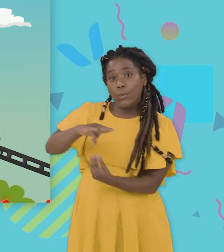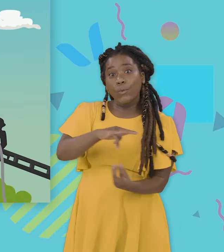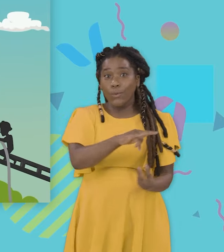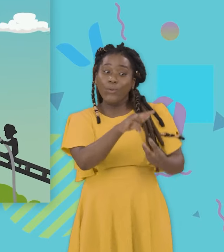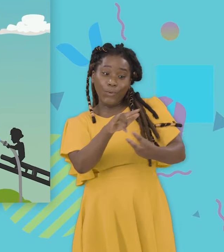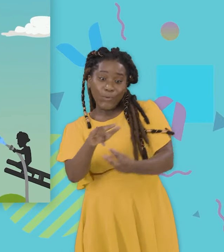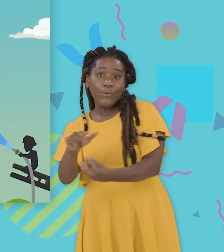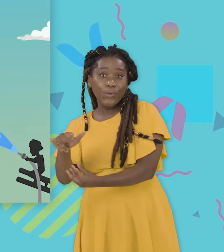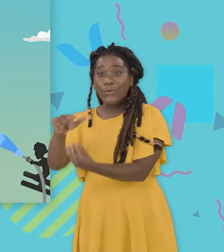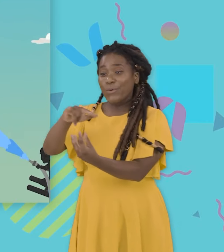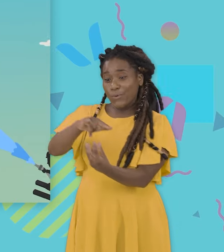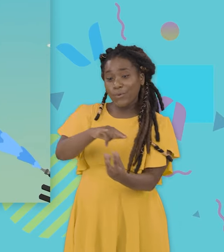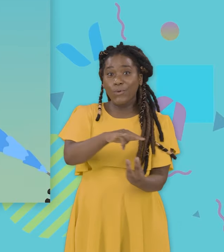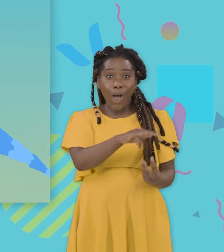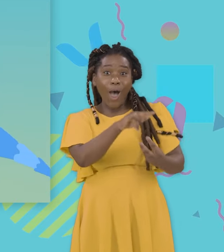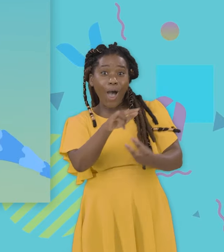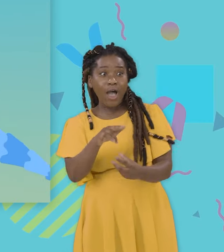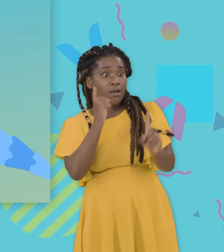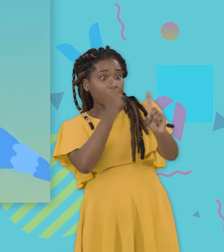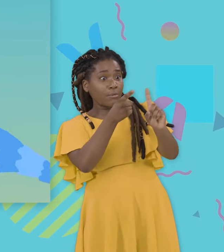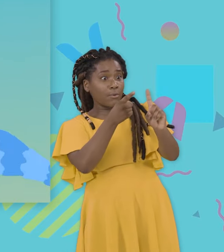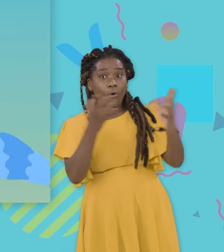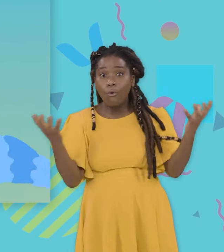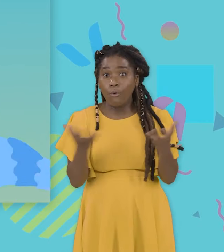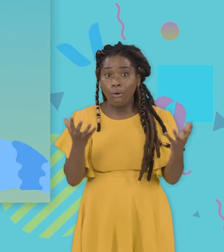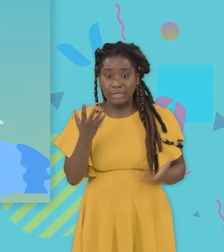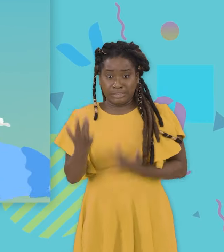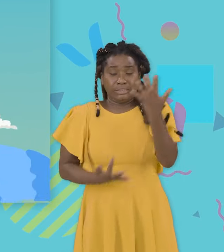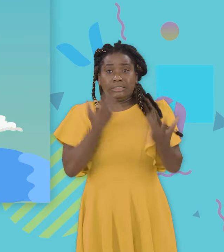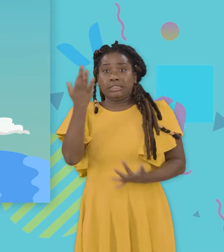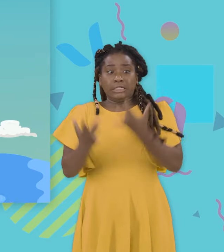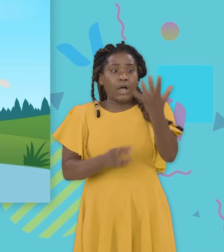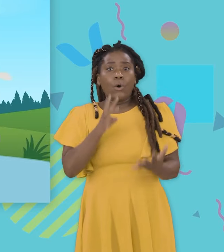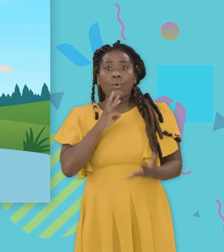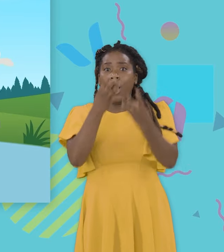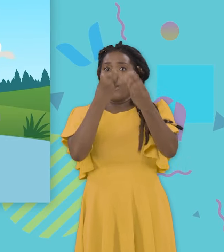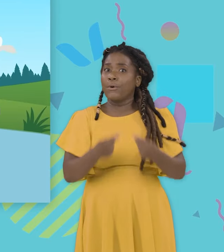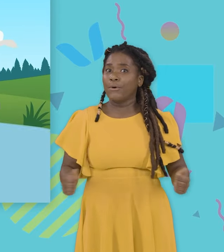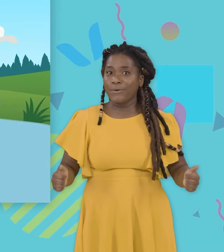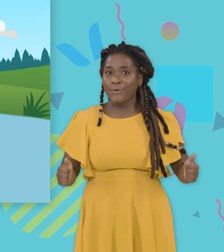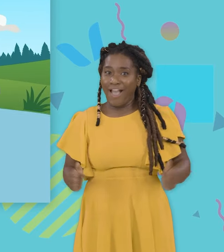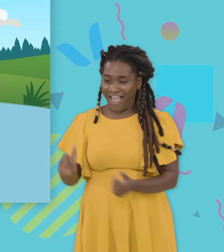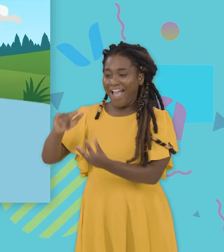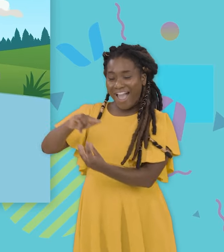helicopter On a mission to put those fires out It's firefighting